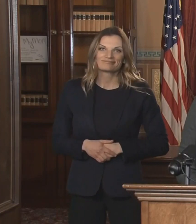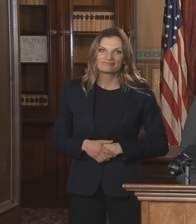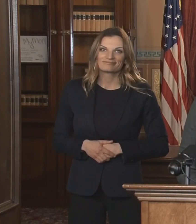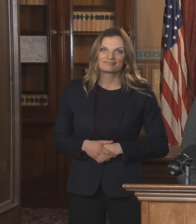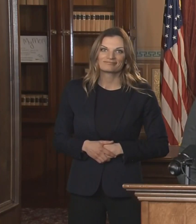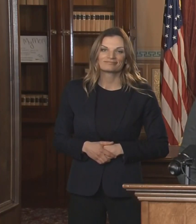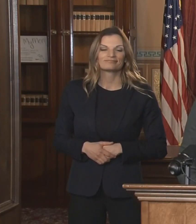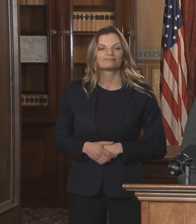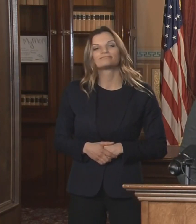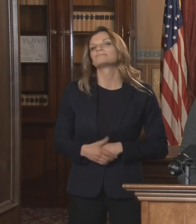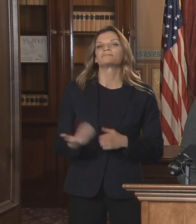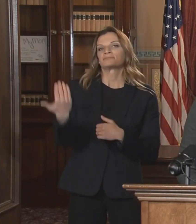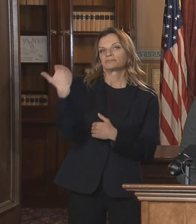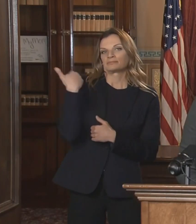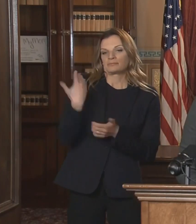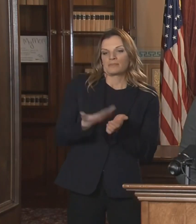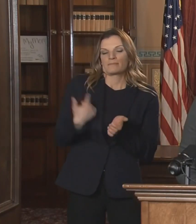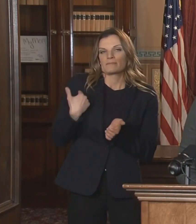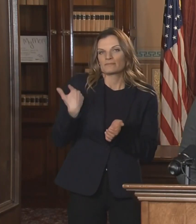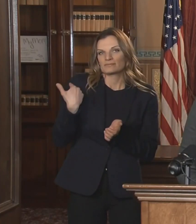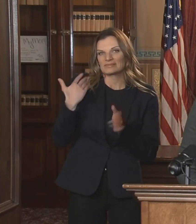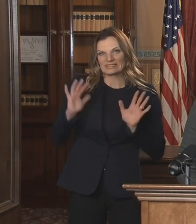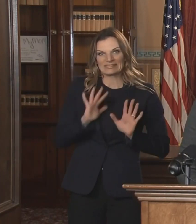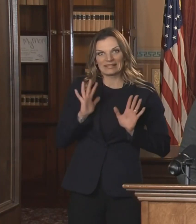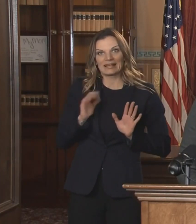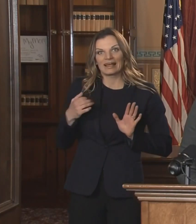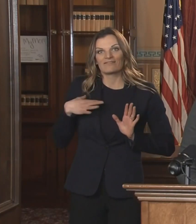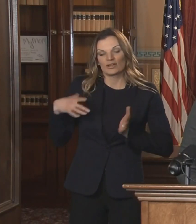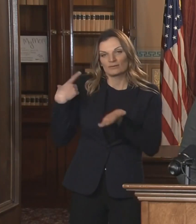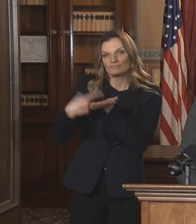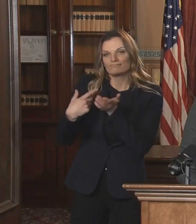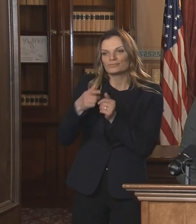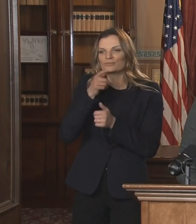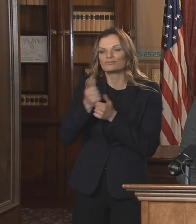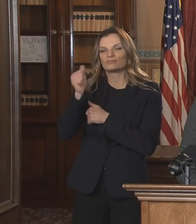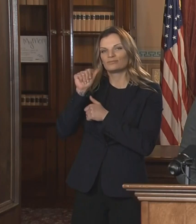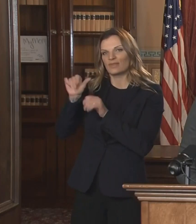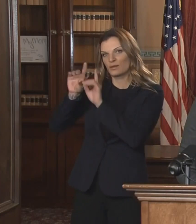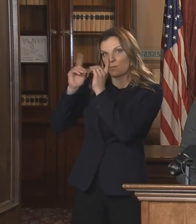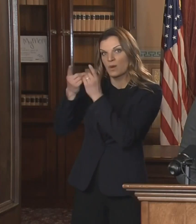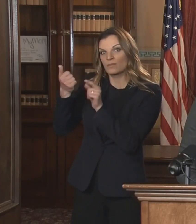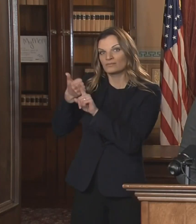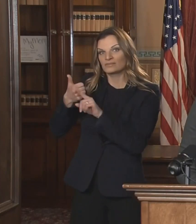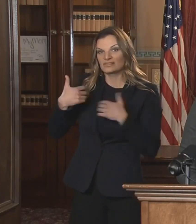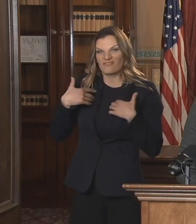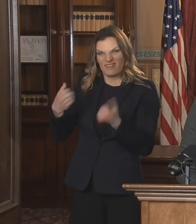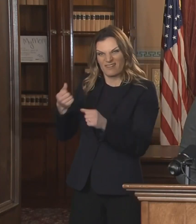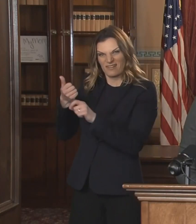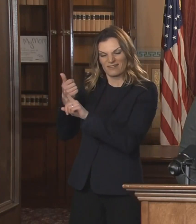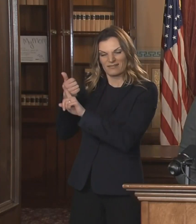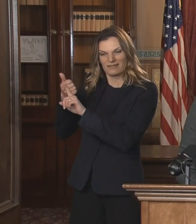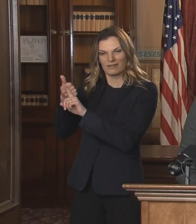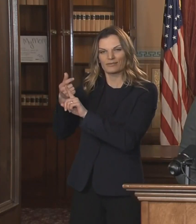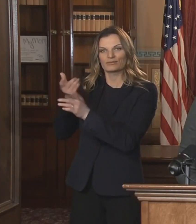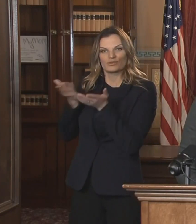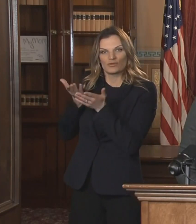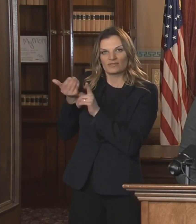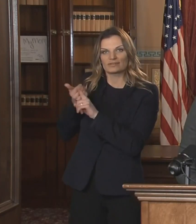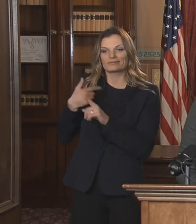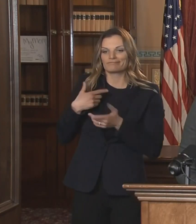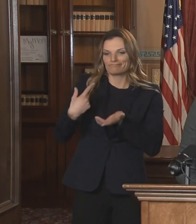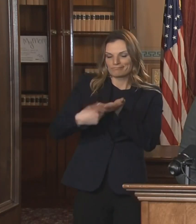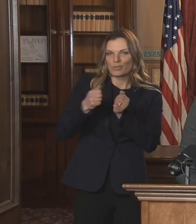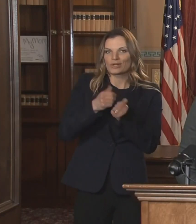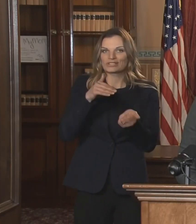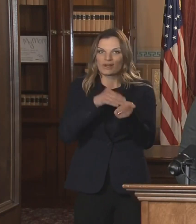my time with our leadership at DHHS, including Dr. Khaldun and a number of others here